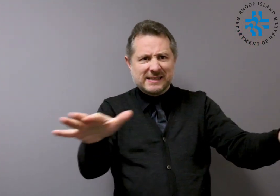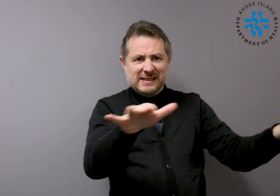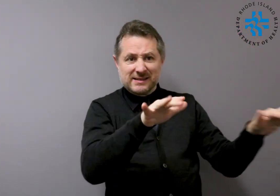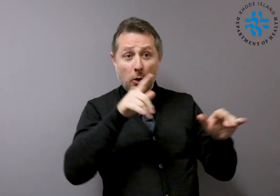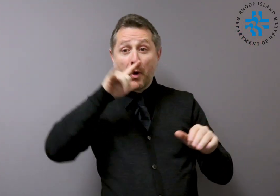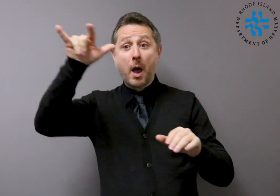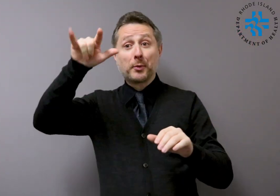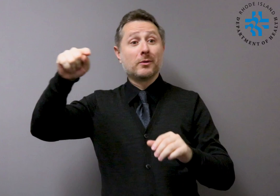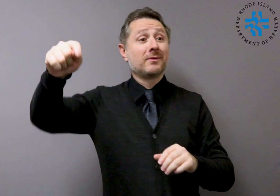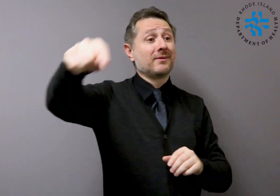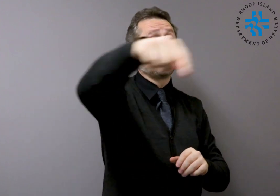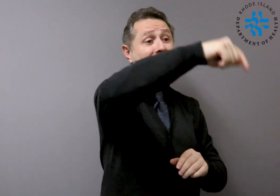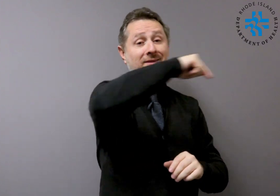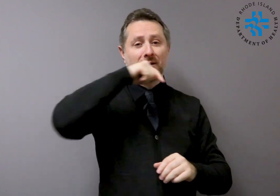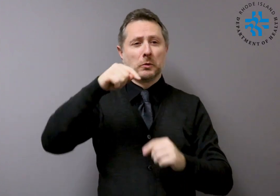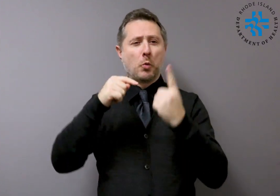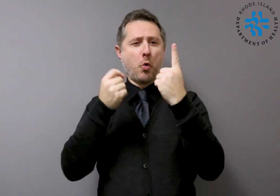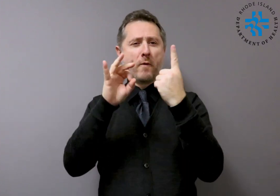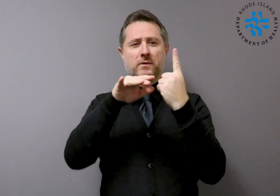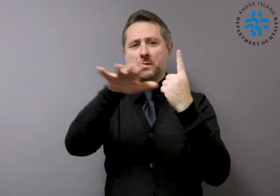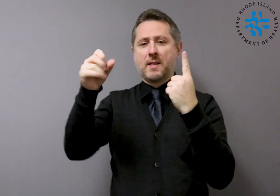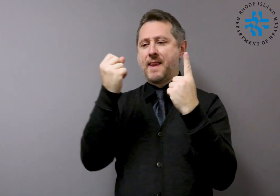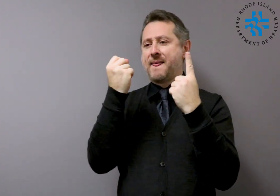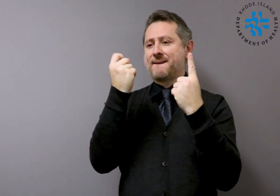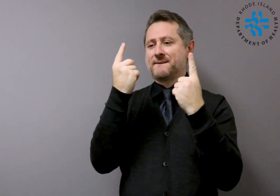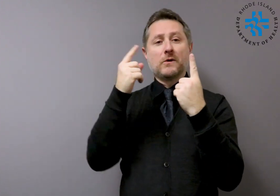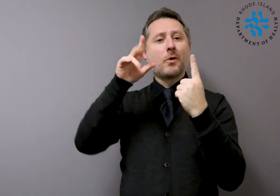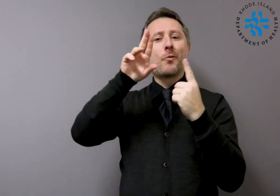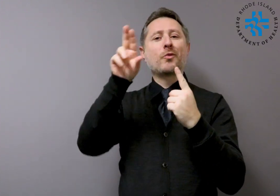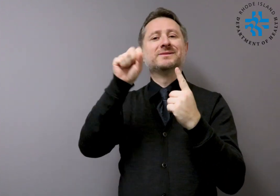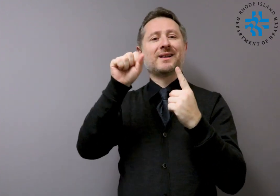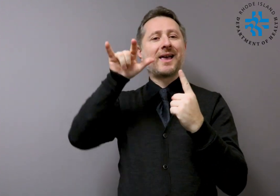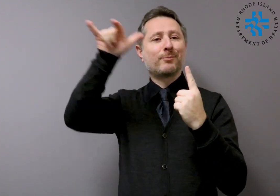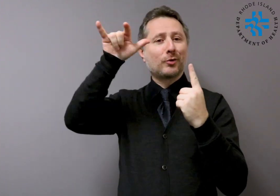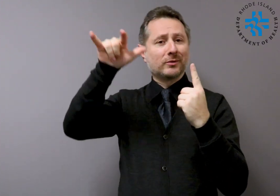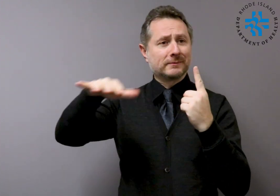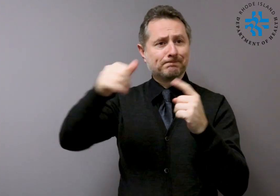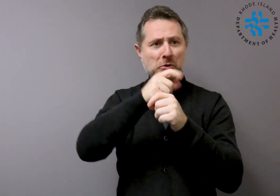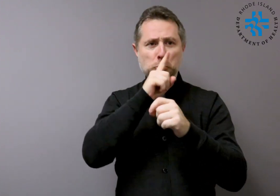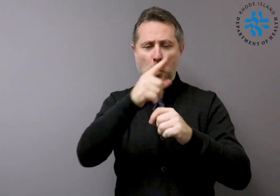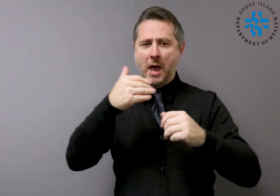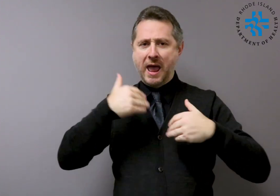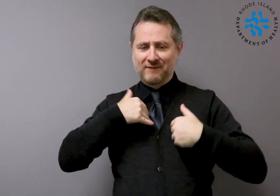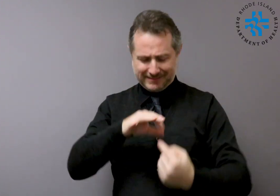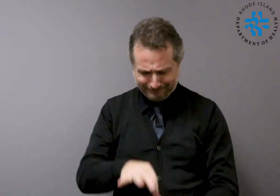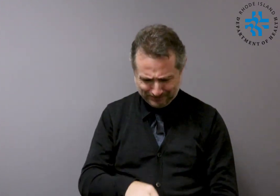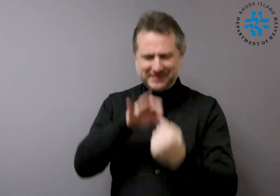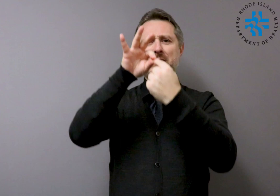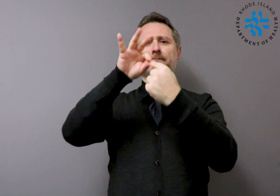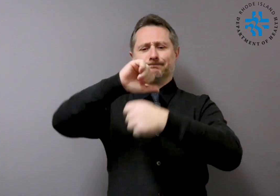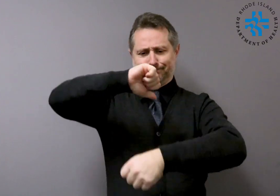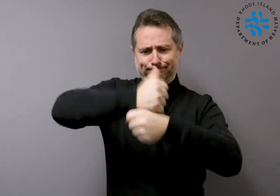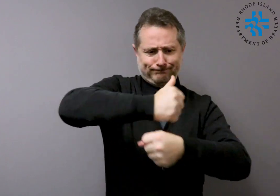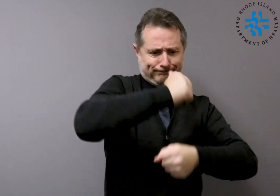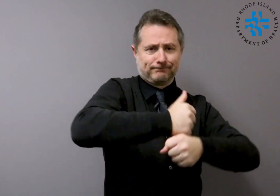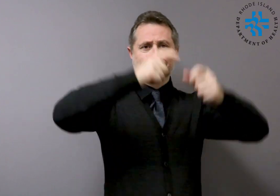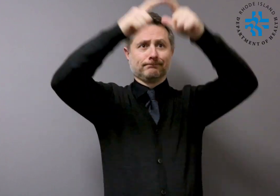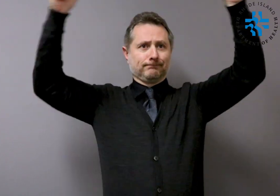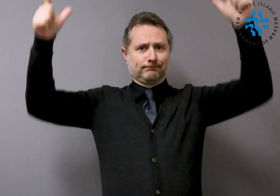Province, which is the center of the outbreak in China, are not continuing their travel. They are being quarantined domestically near the